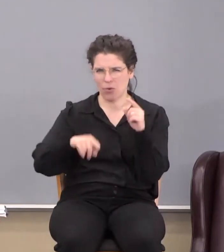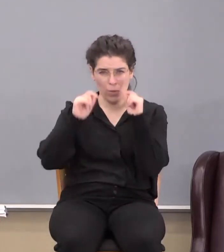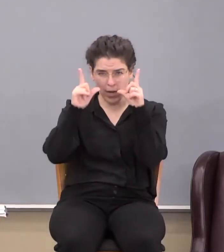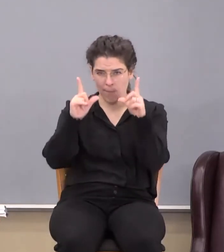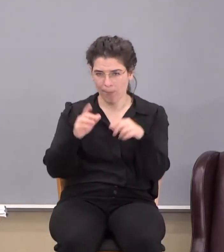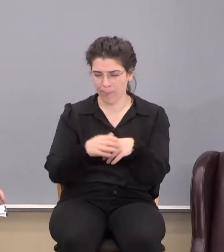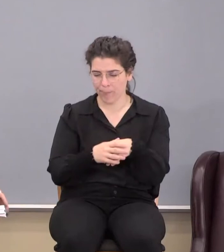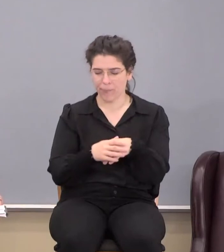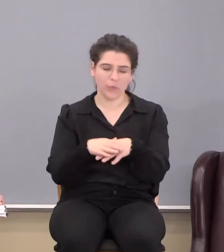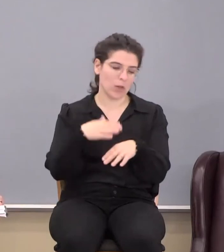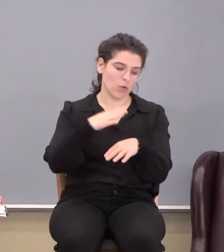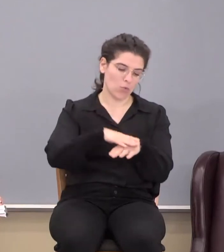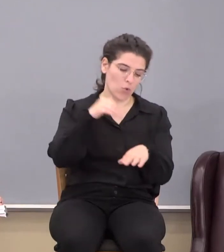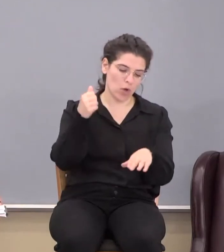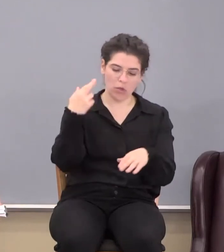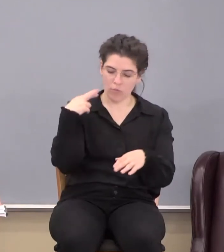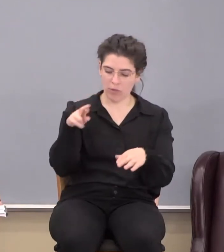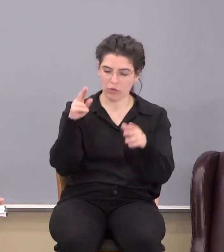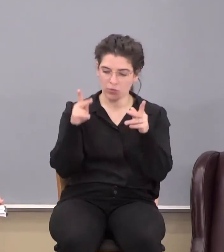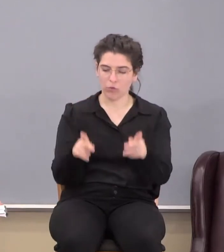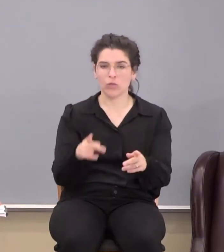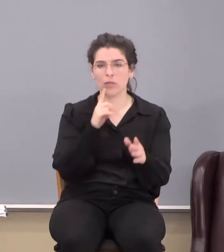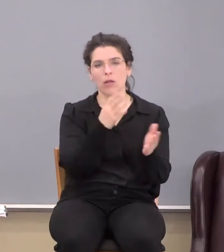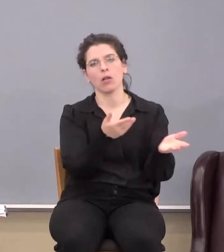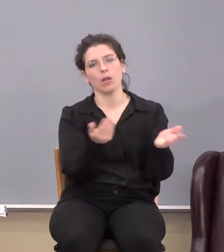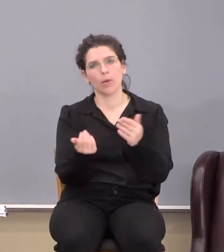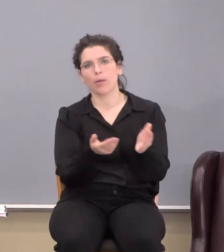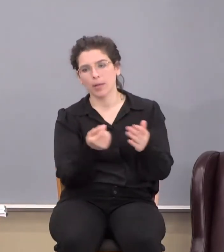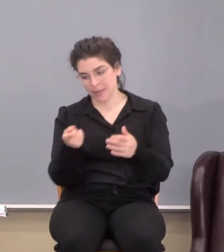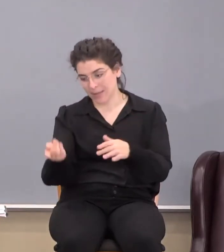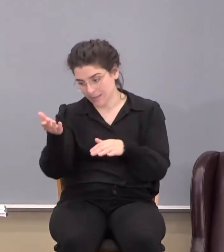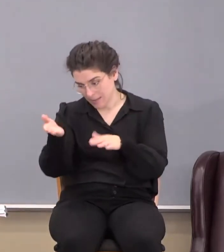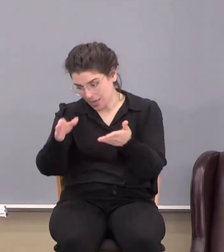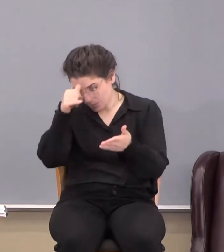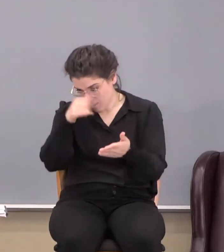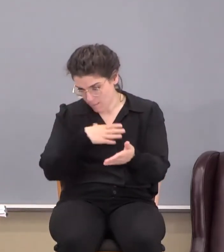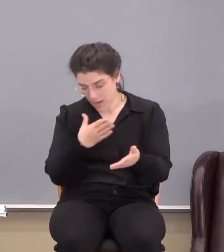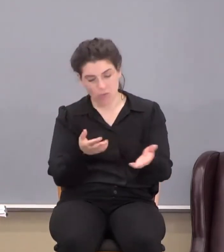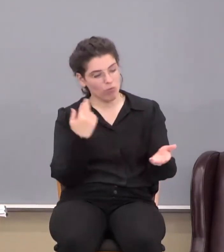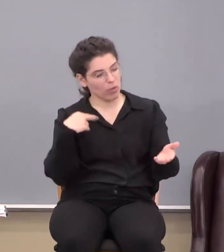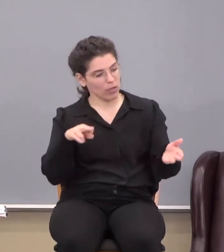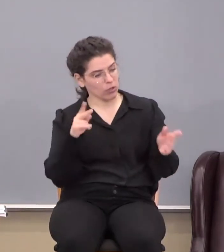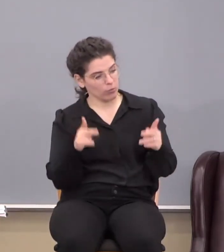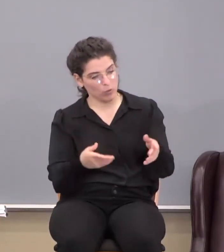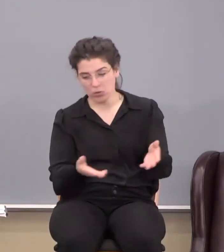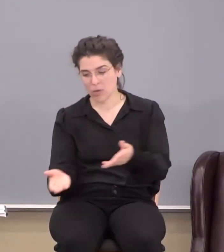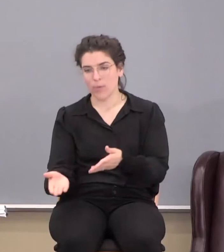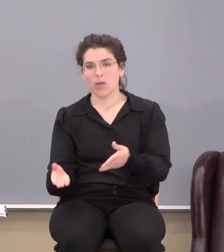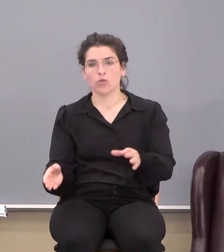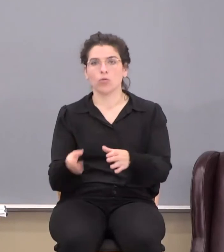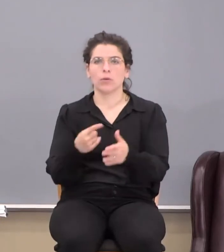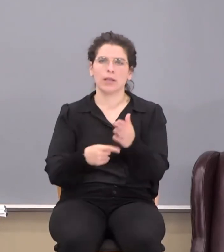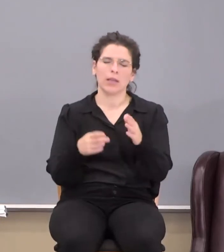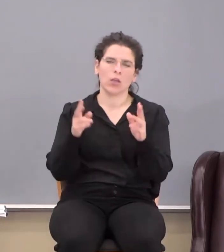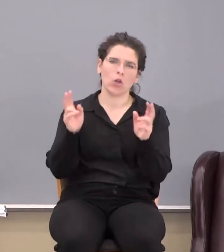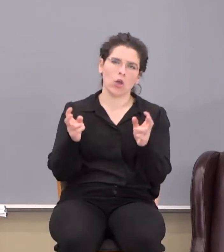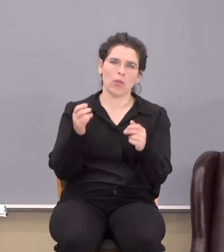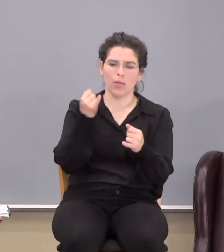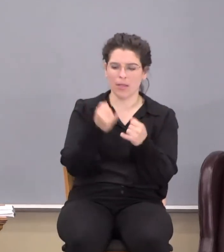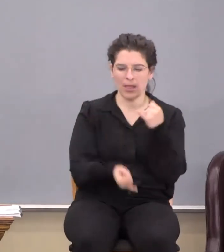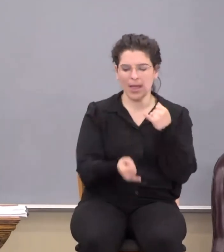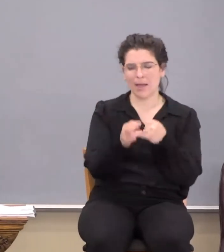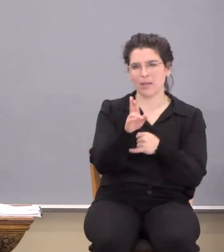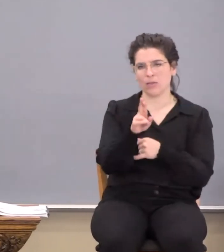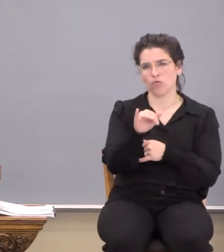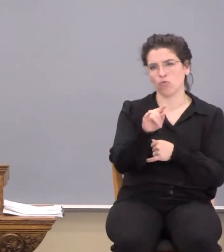So, you call the religious person and you say, okay, come on. Here, this dead guy here, religious person. Come and do what they call the last